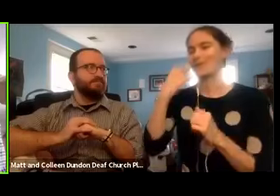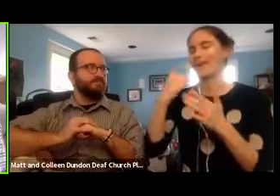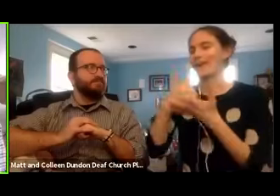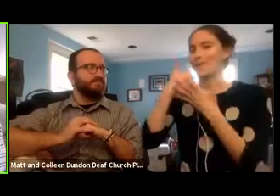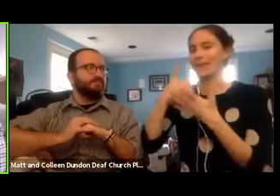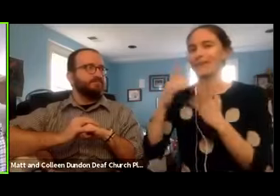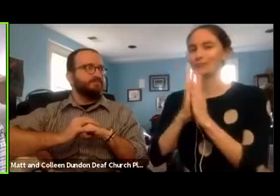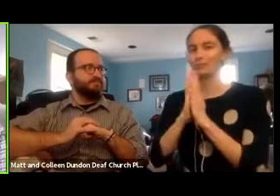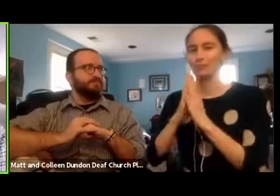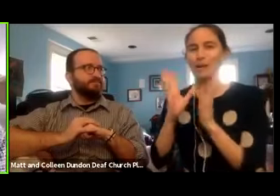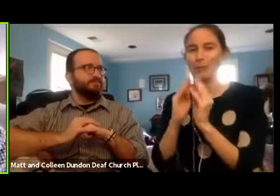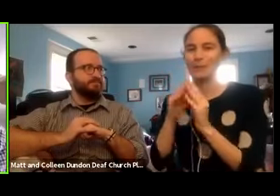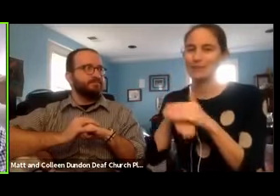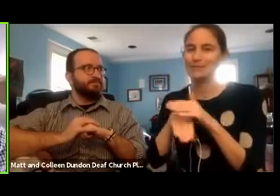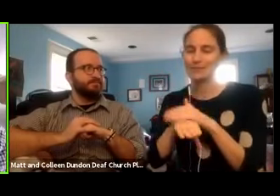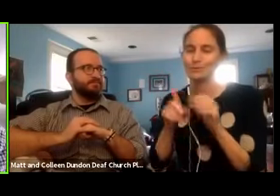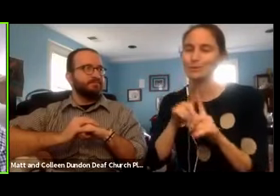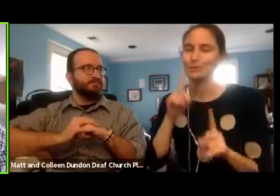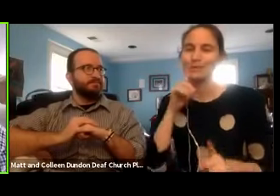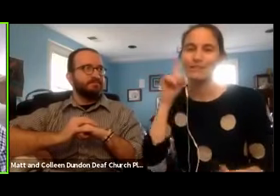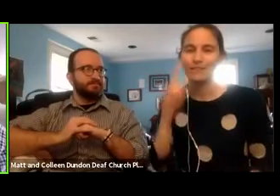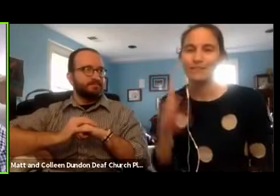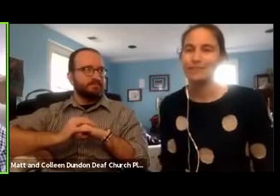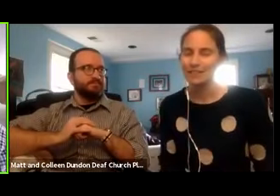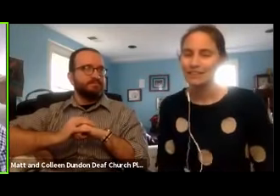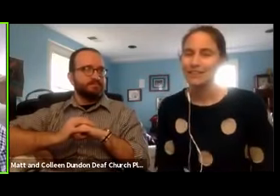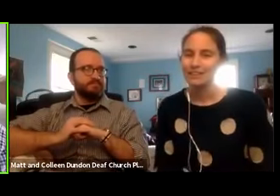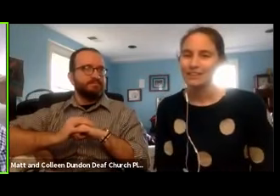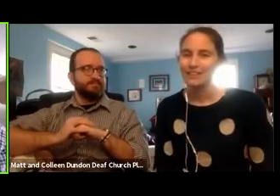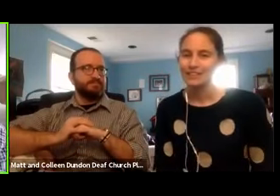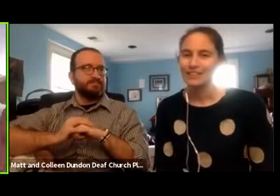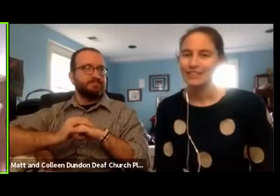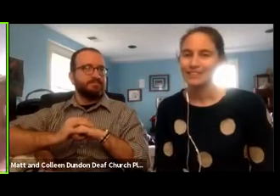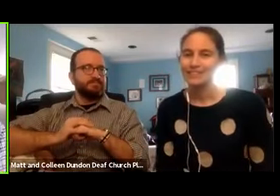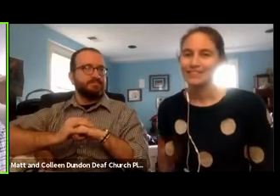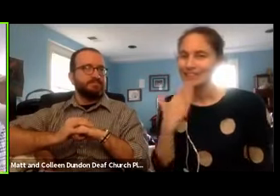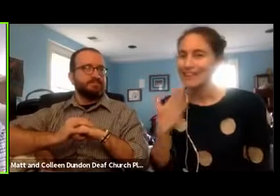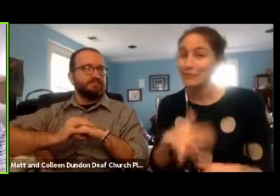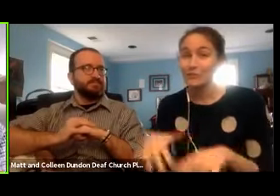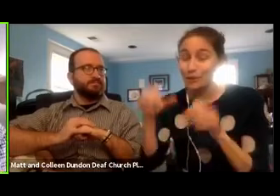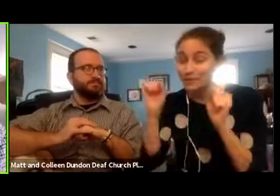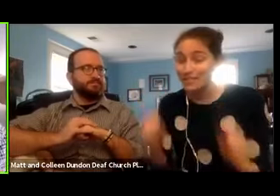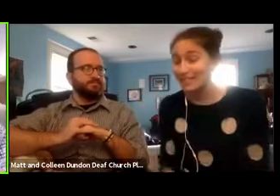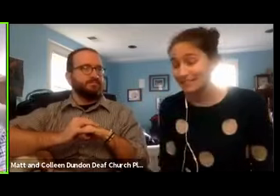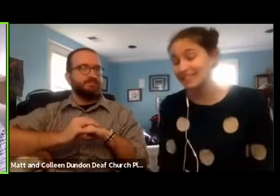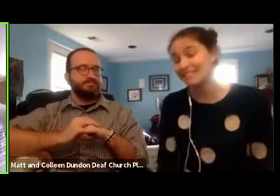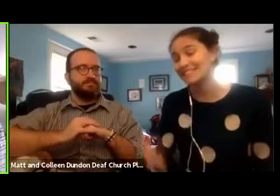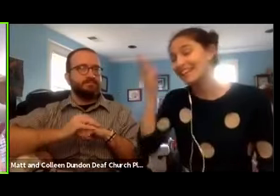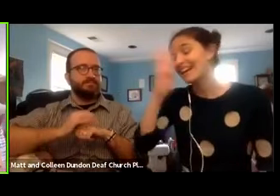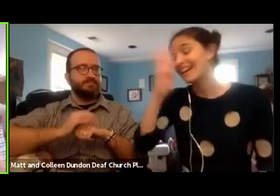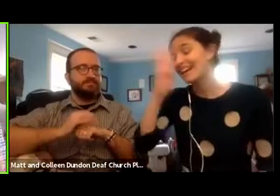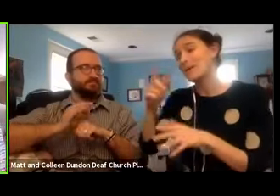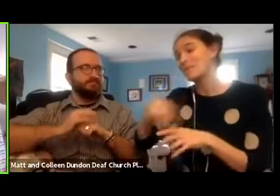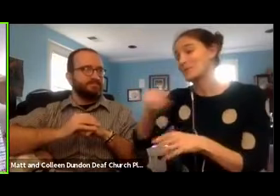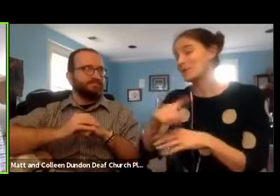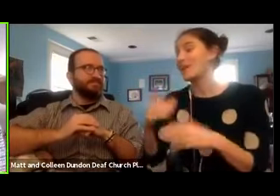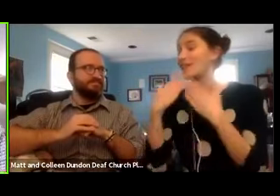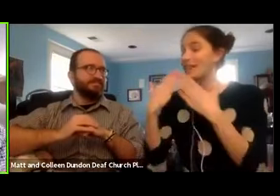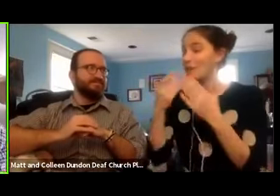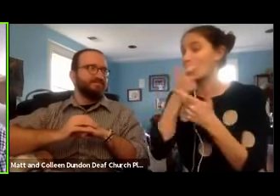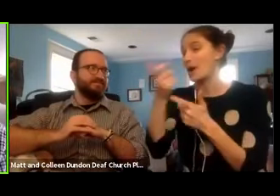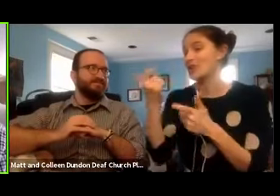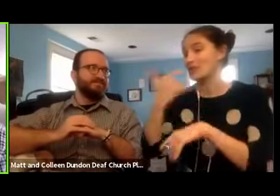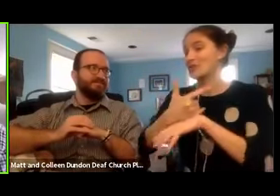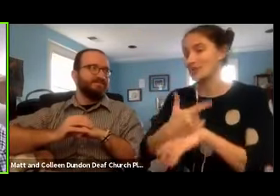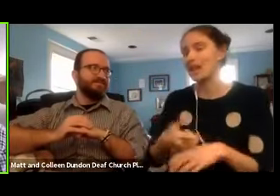accessible to the deaf. Thank you. God bless you all. Thank you for watching today. We'll be back tomorrow at 3